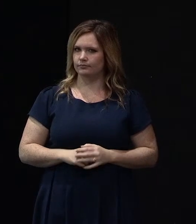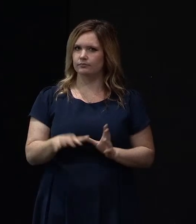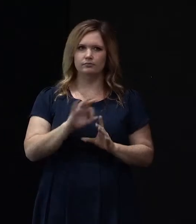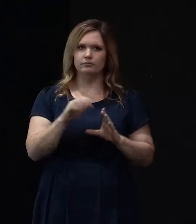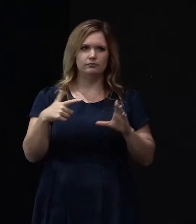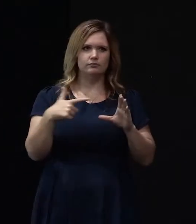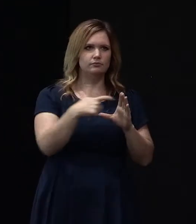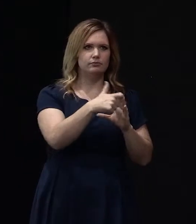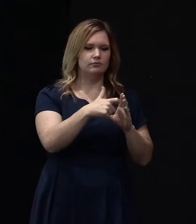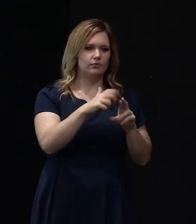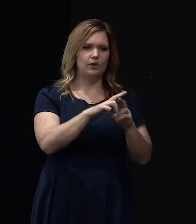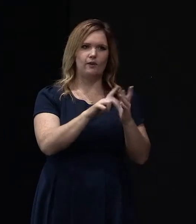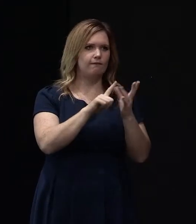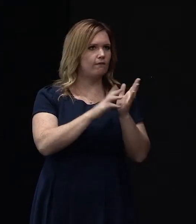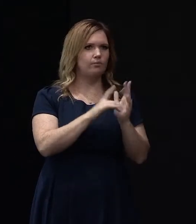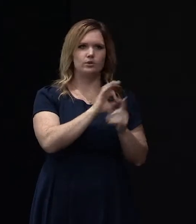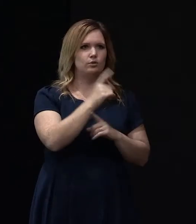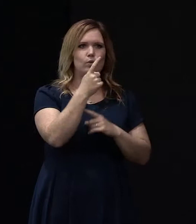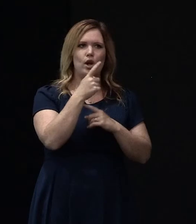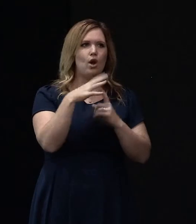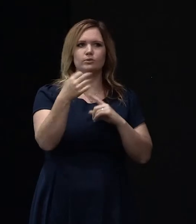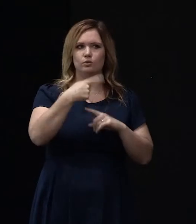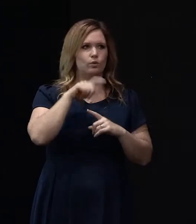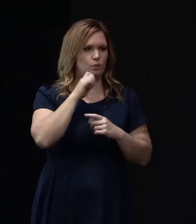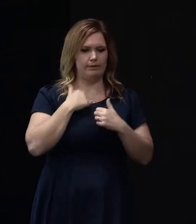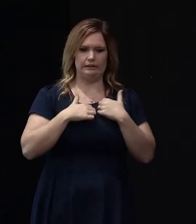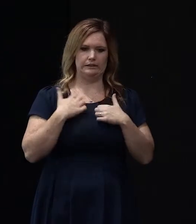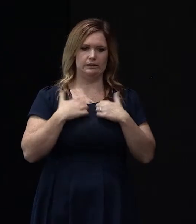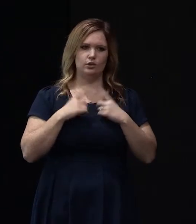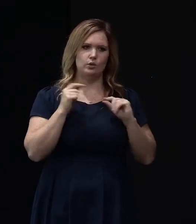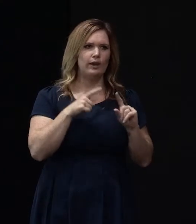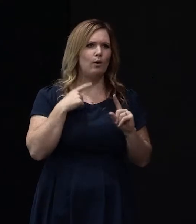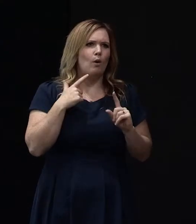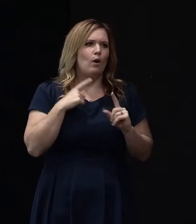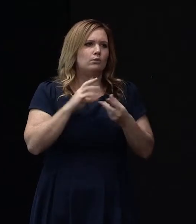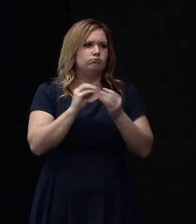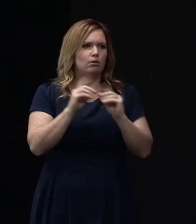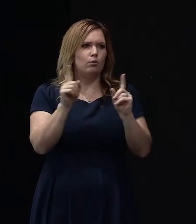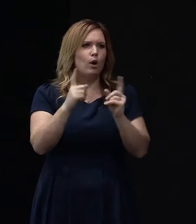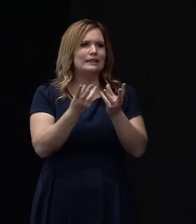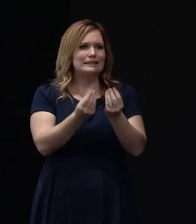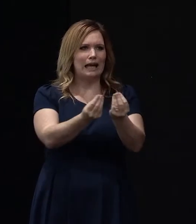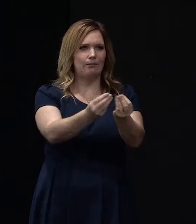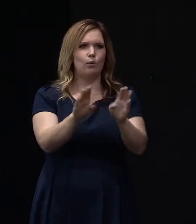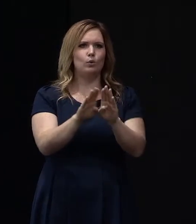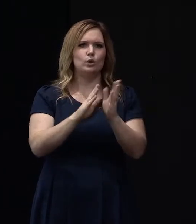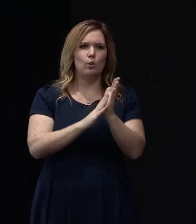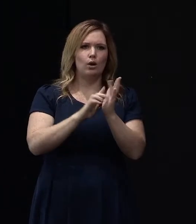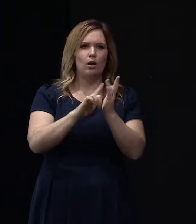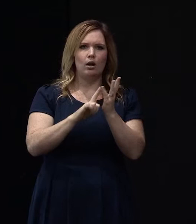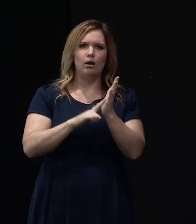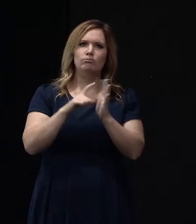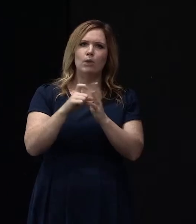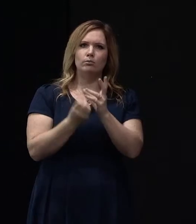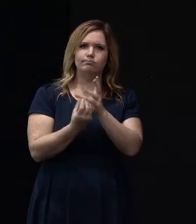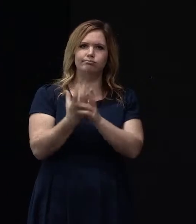I think that's not an option that we would be very keen because of, again, of dampness issues and mould growth that can happen where you've